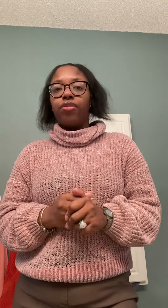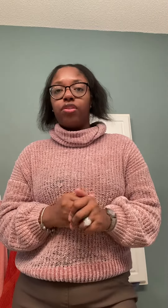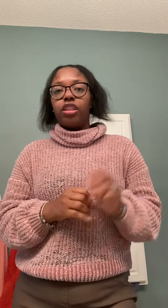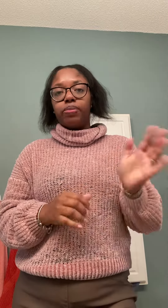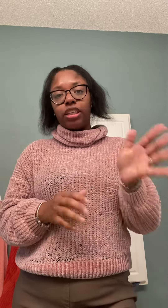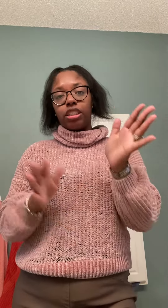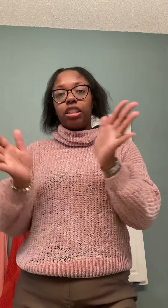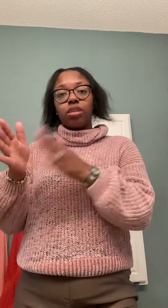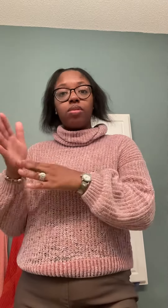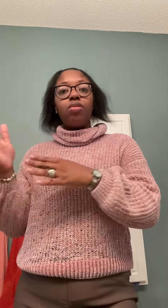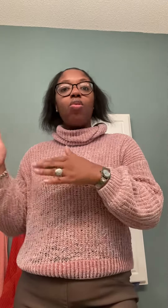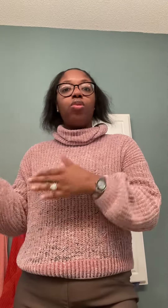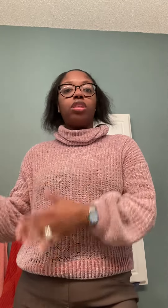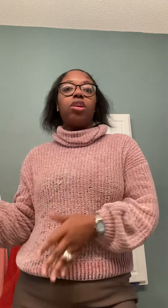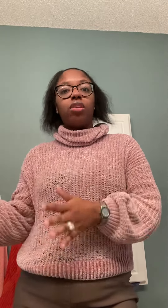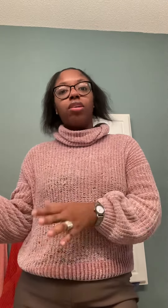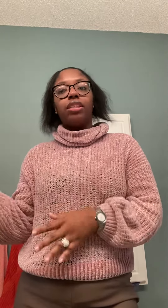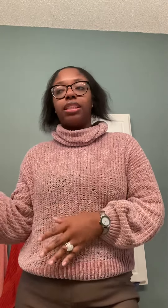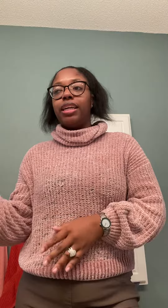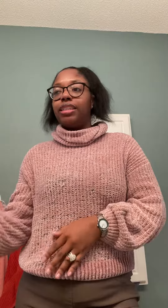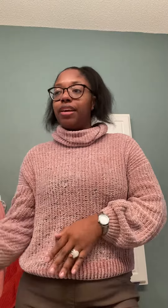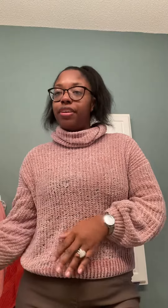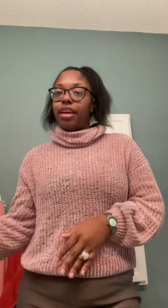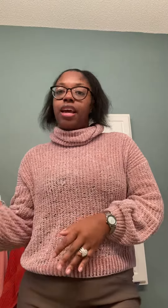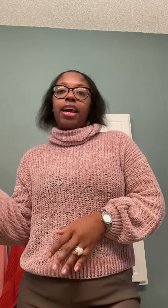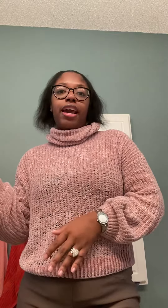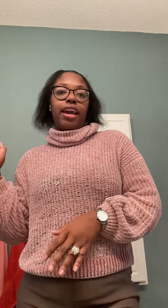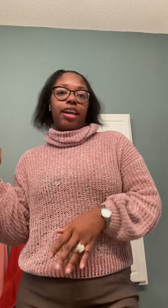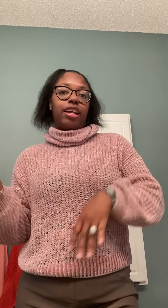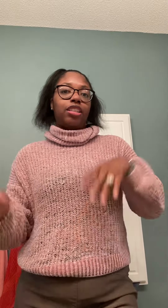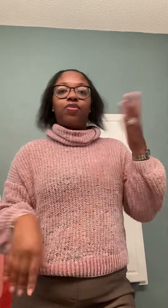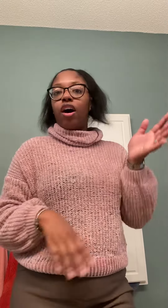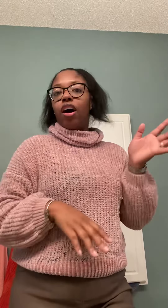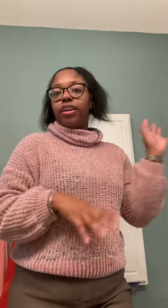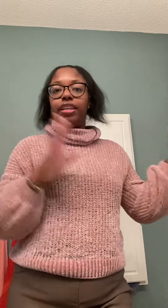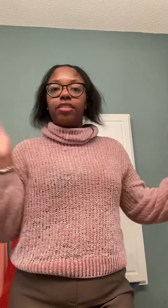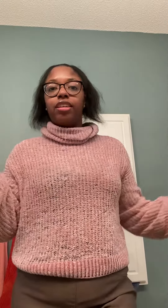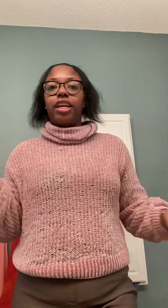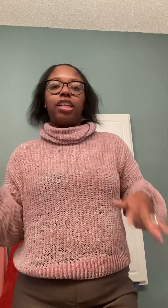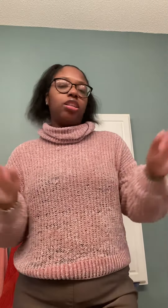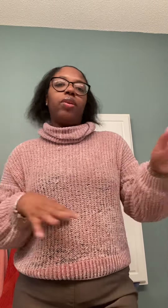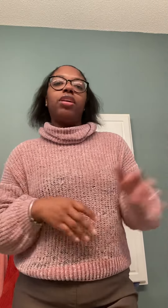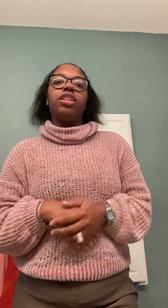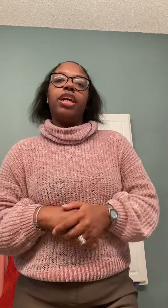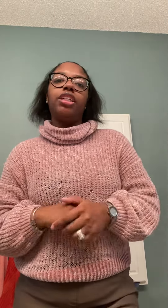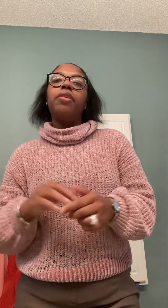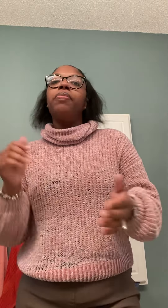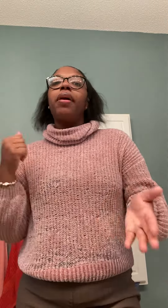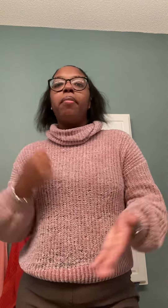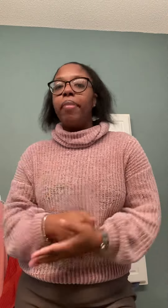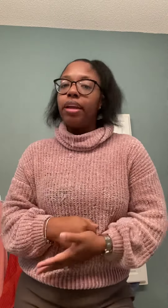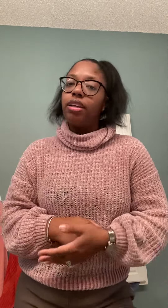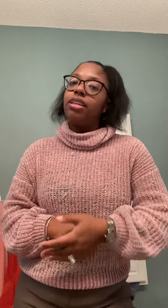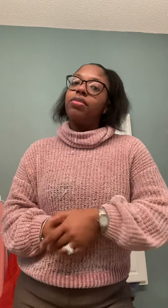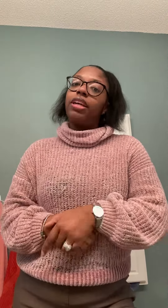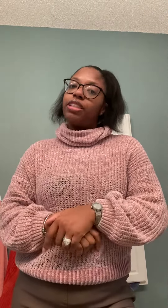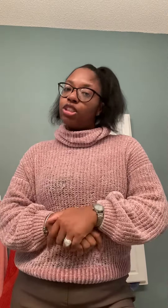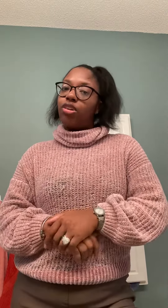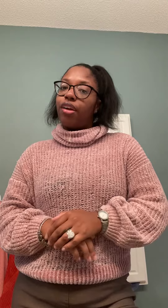for, especially since we're so close to Thanksgiving, and it's fall, the leaves are changing, the weather is changing. Make your list of things that you're grateful